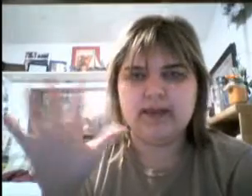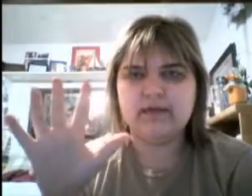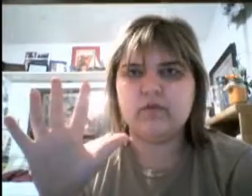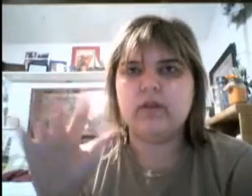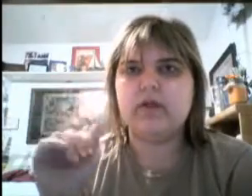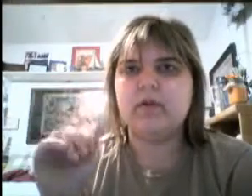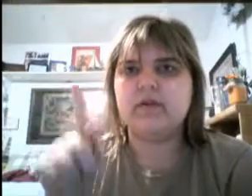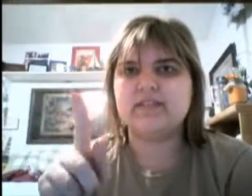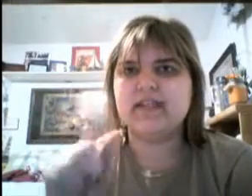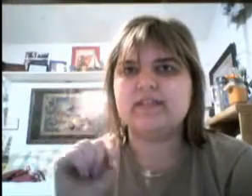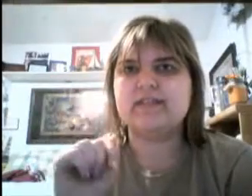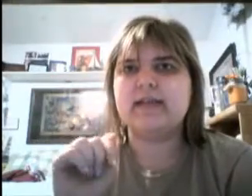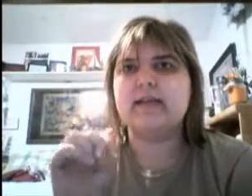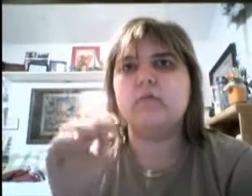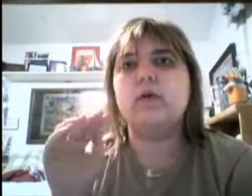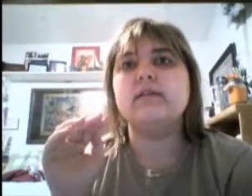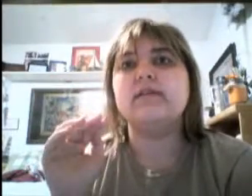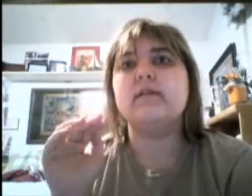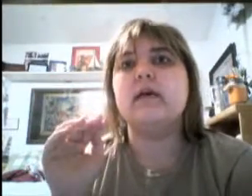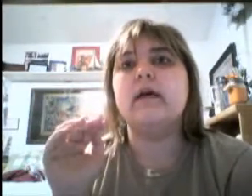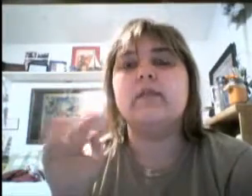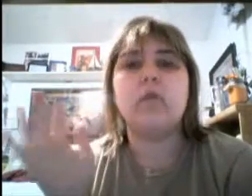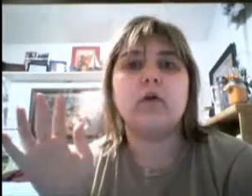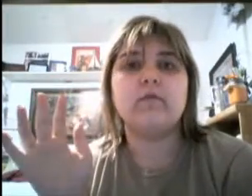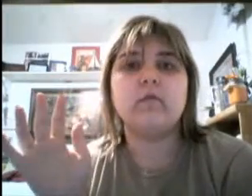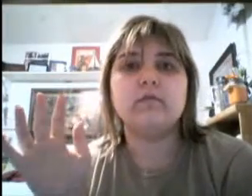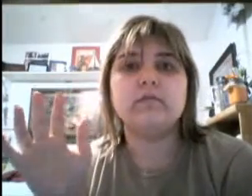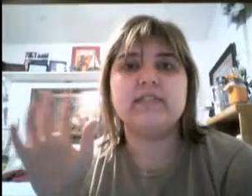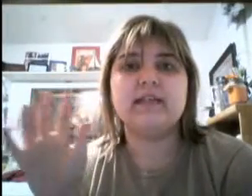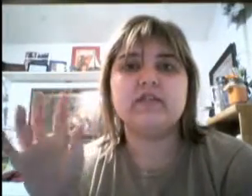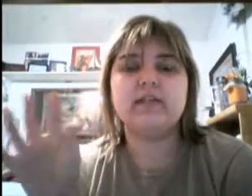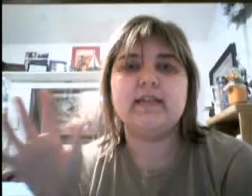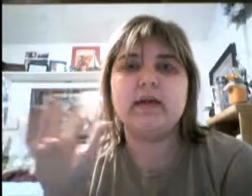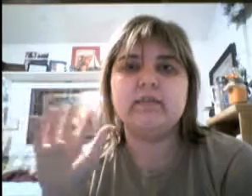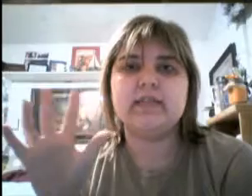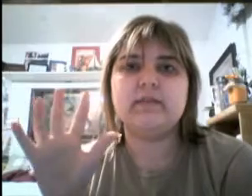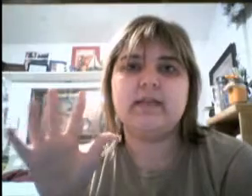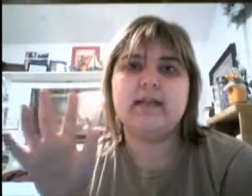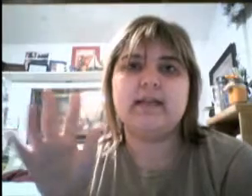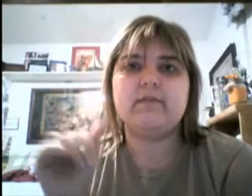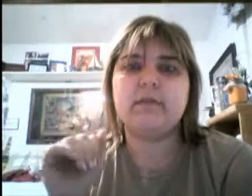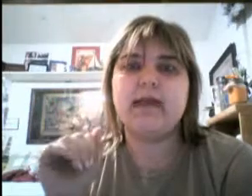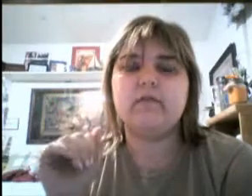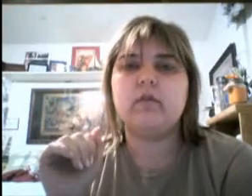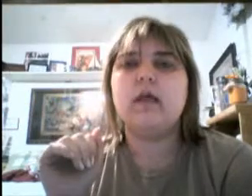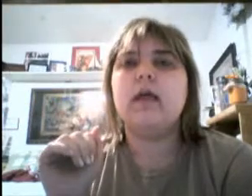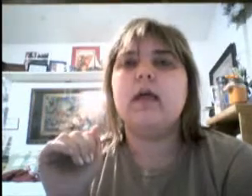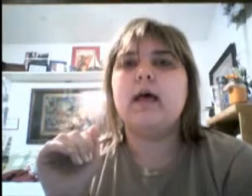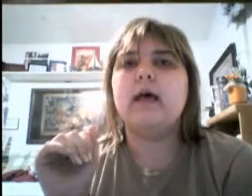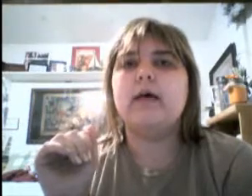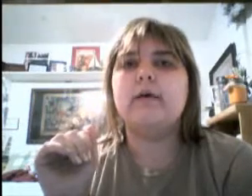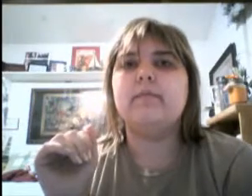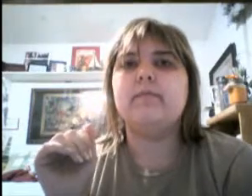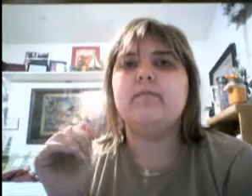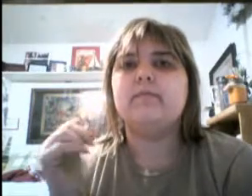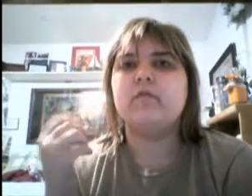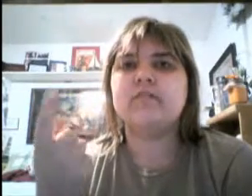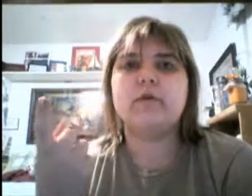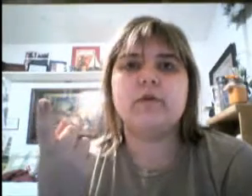panel, um, I'll get to that in a second, was, uh, the Marvel section, and that was at the beginning of the panel. Um, first they went